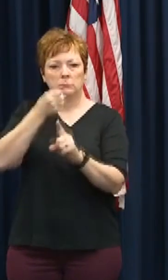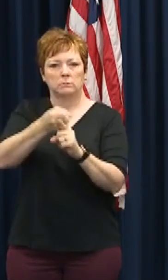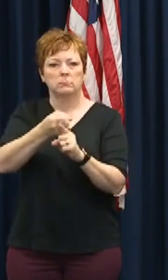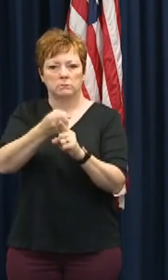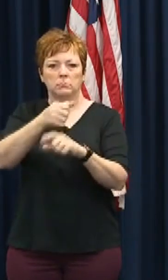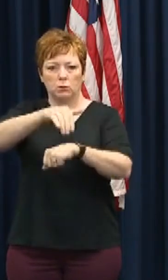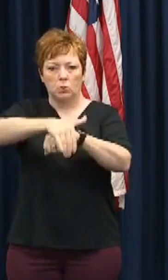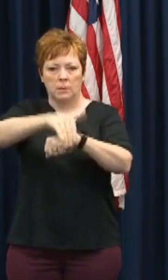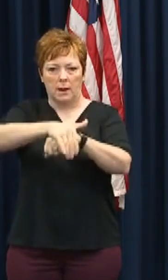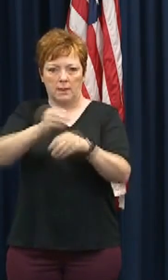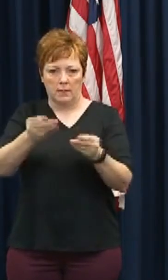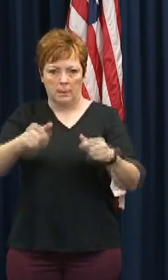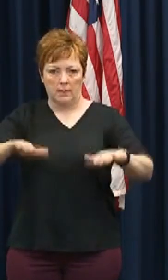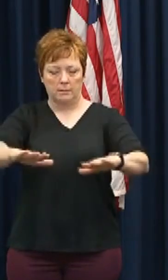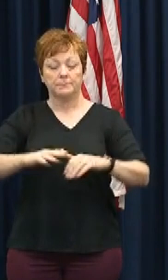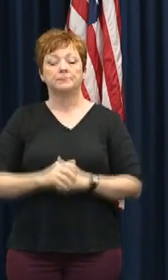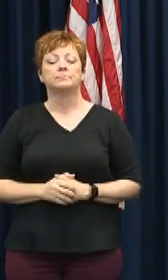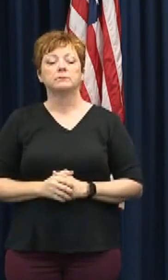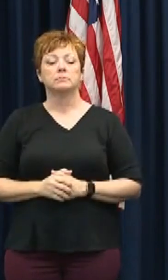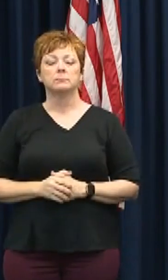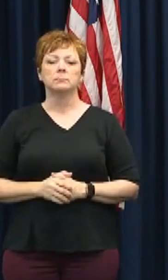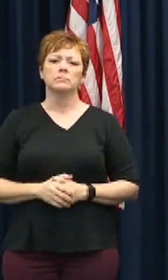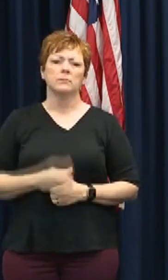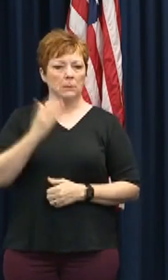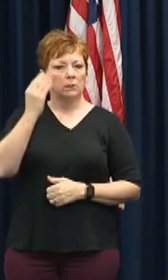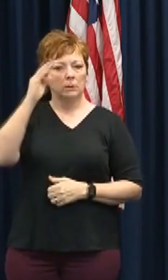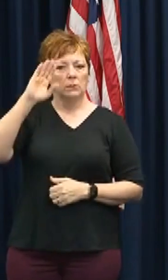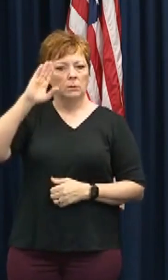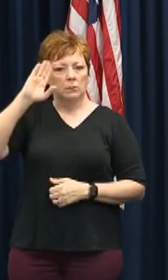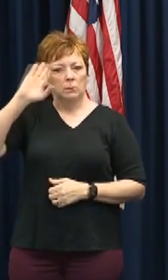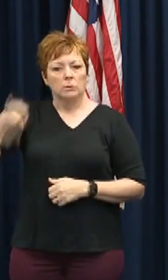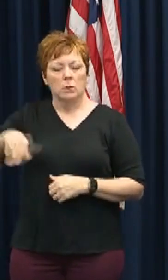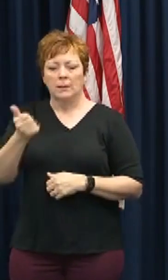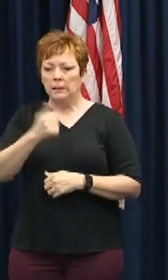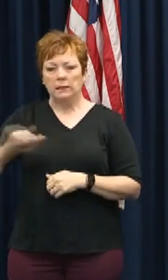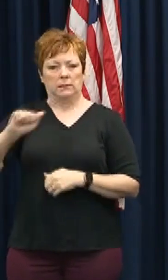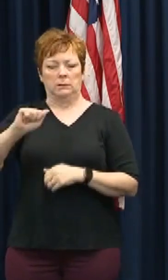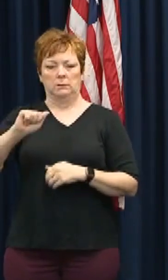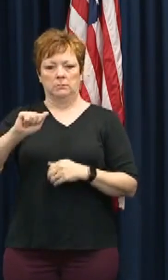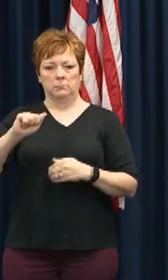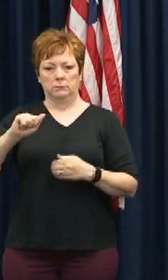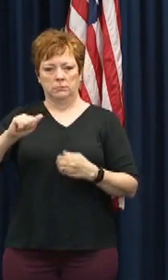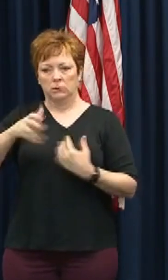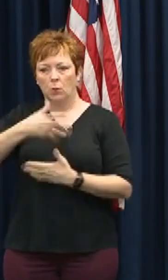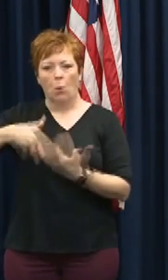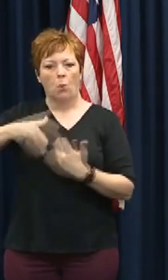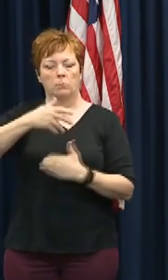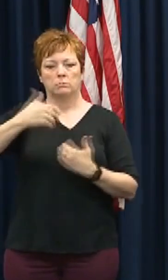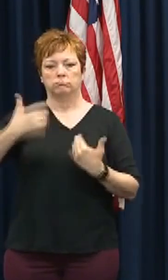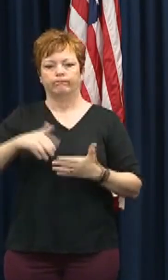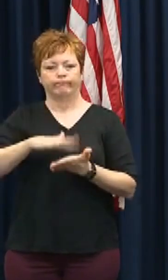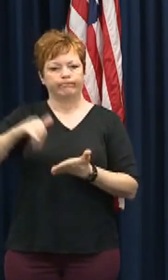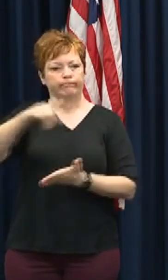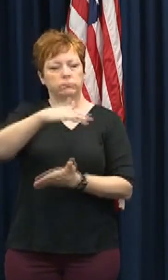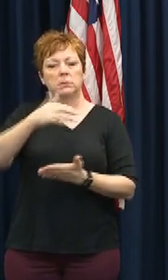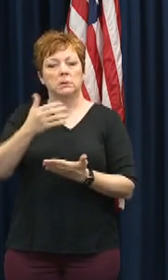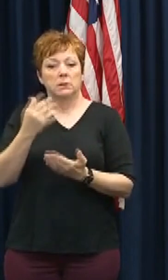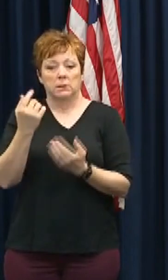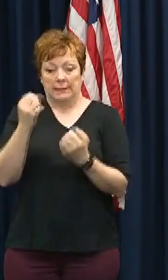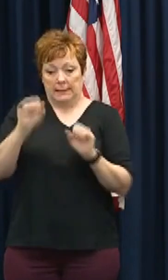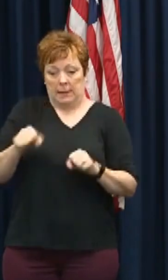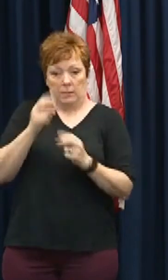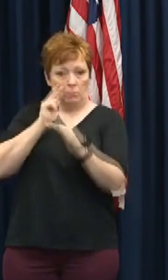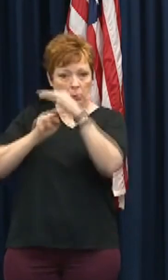Folks, with any tropical storm, the only thing you can predict is